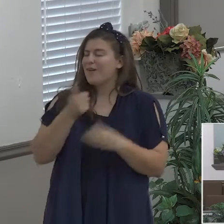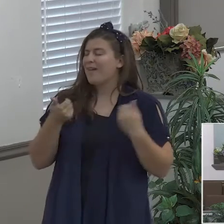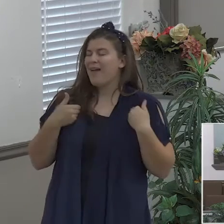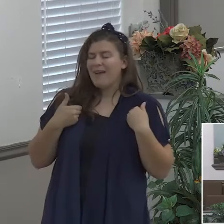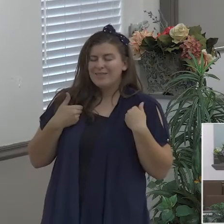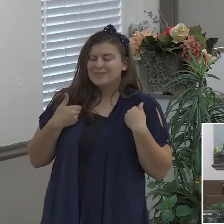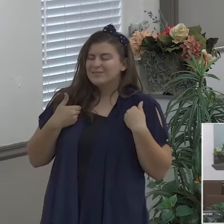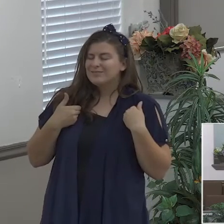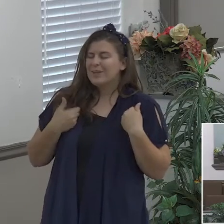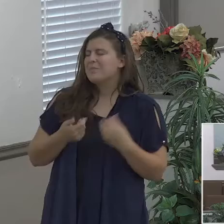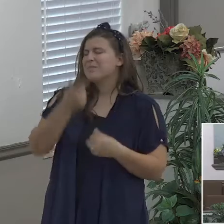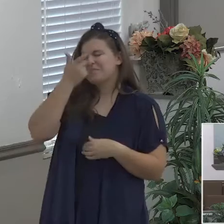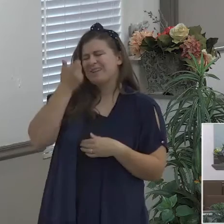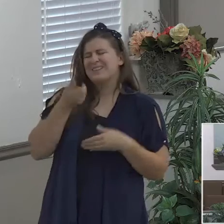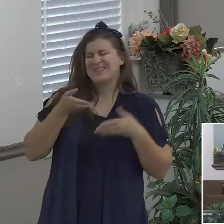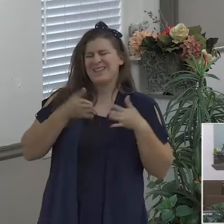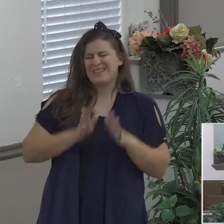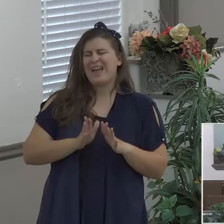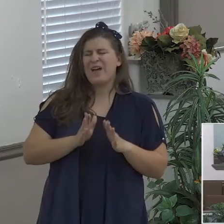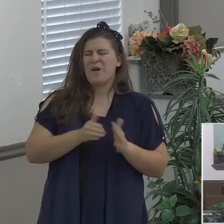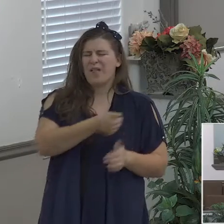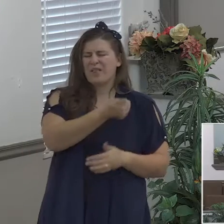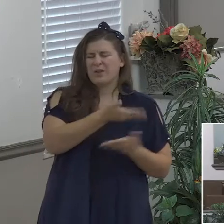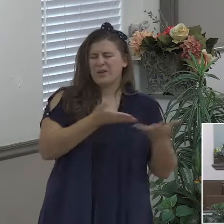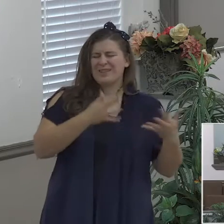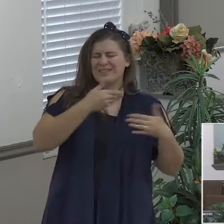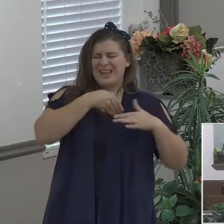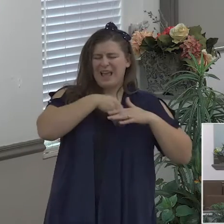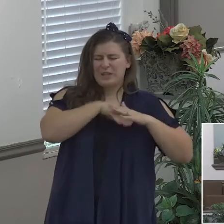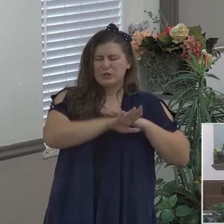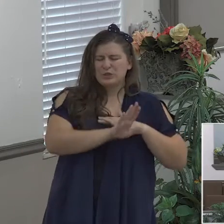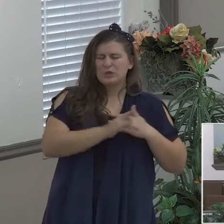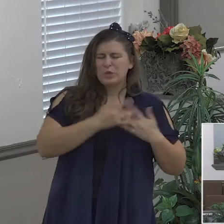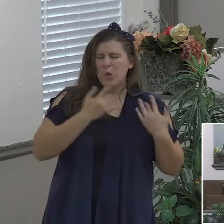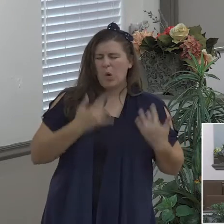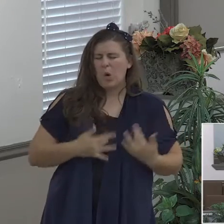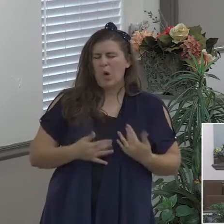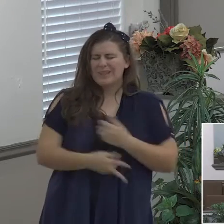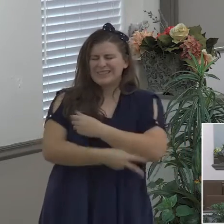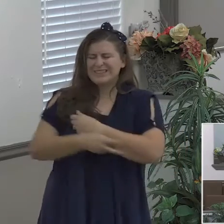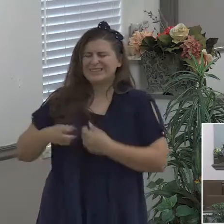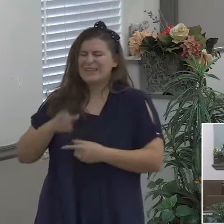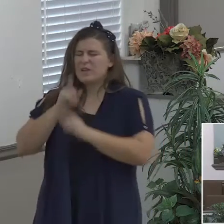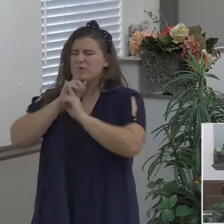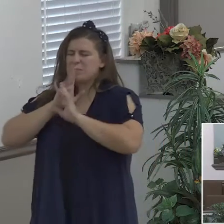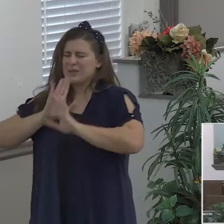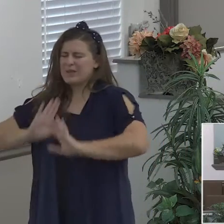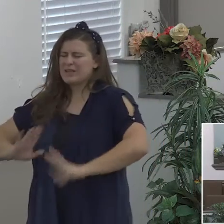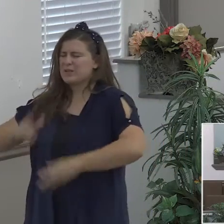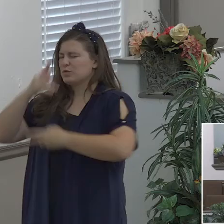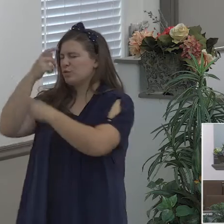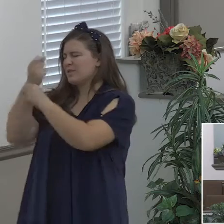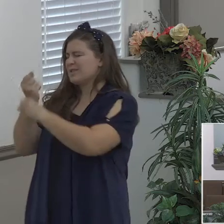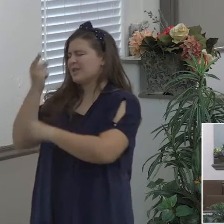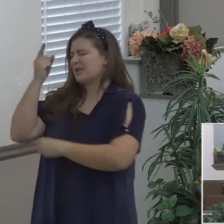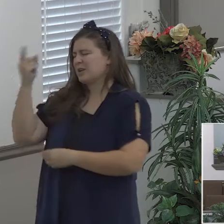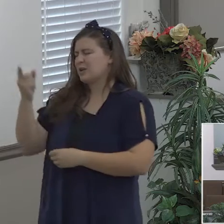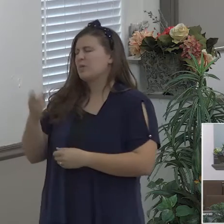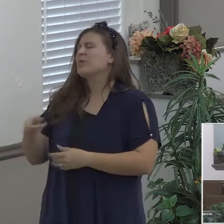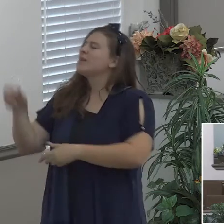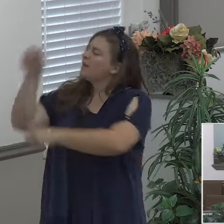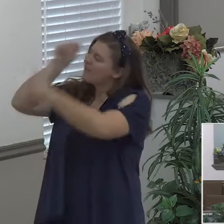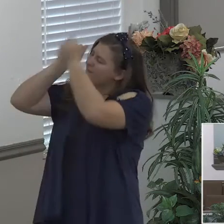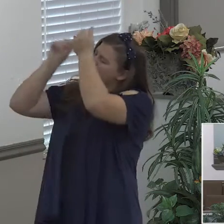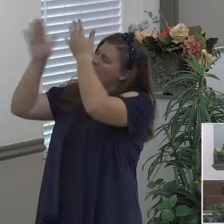enter in and robbed them of their trusting of the Lord so Father help us tonight to trust you